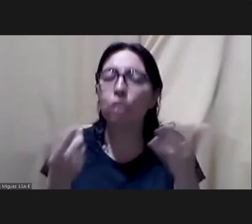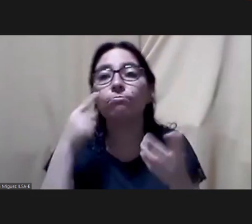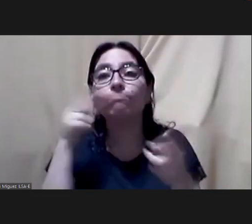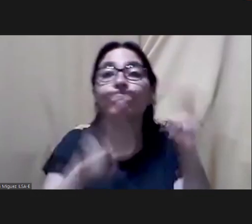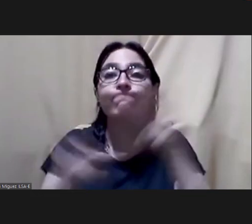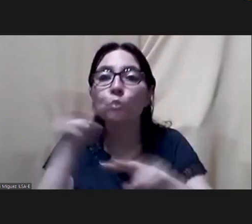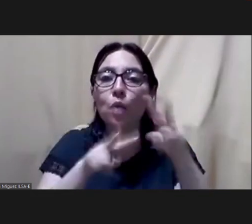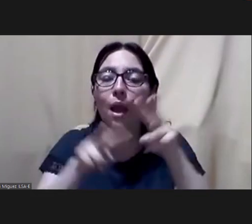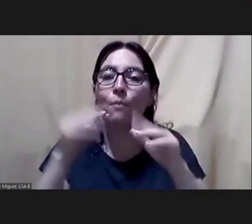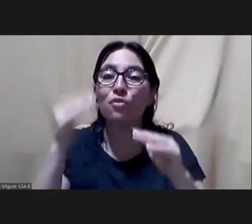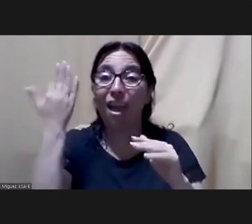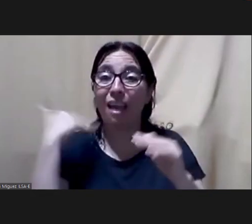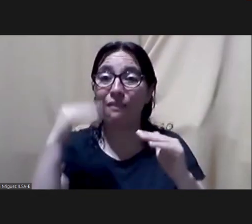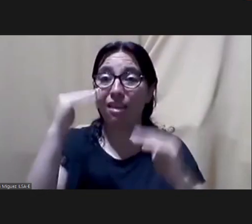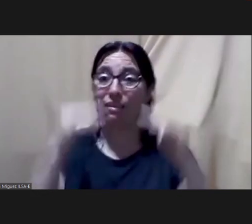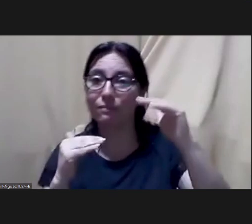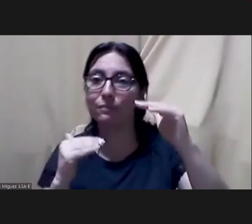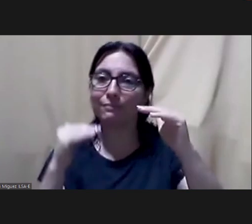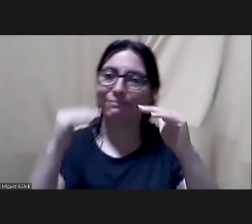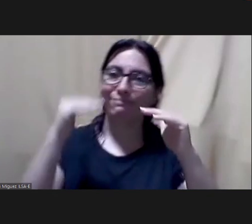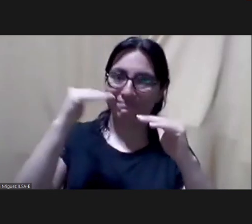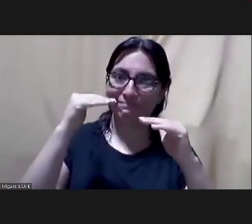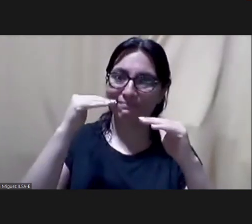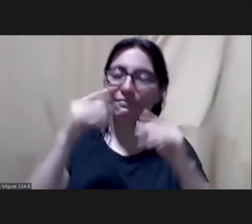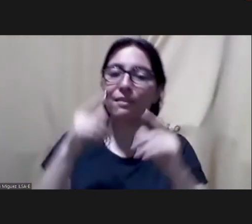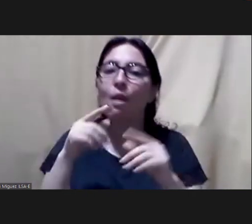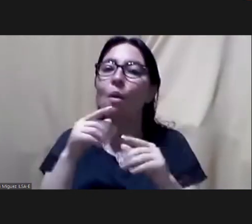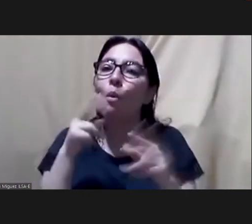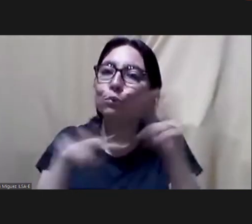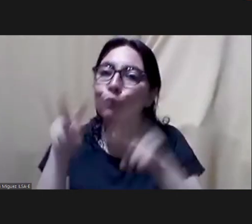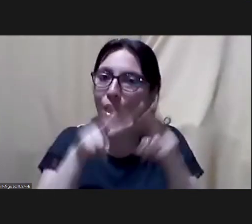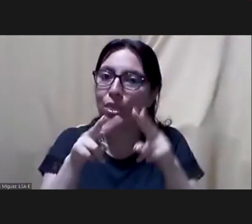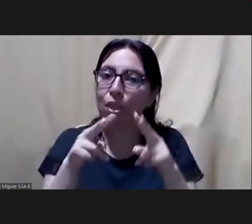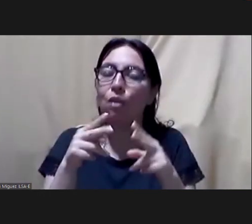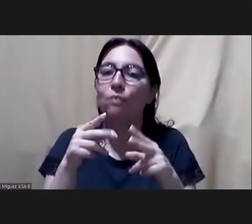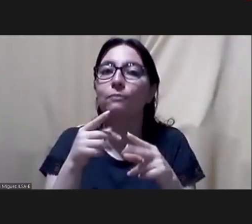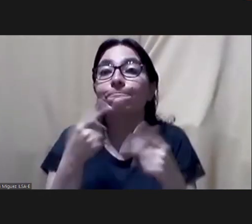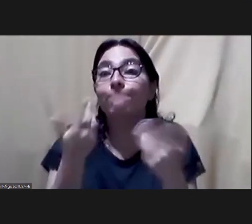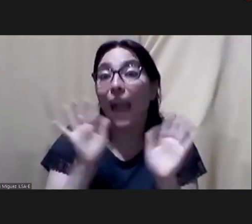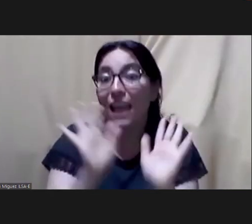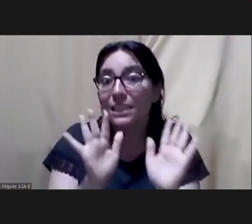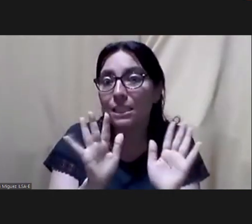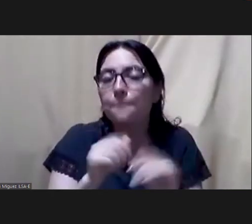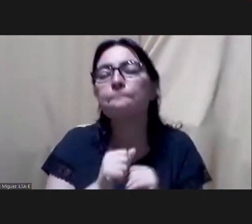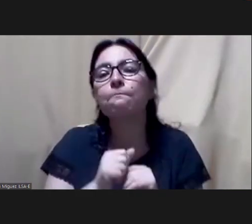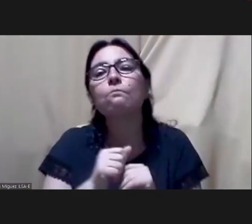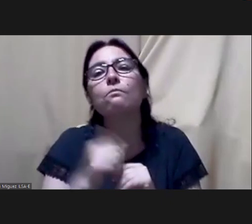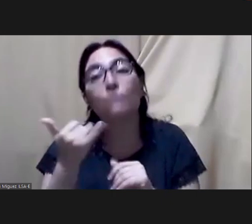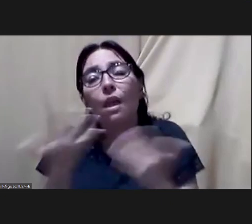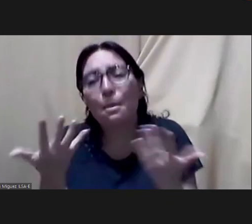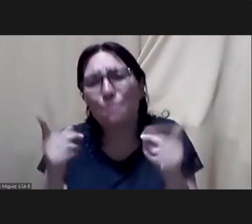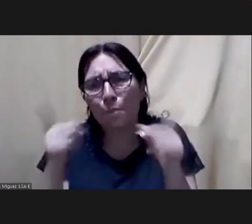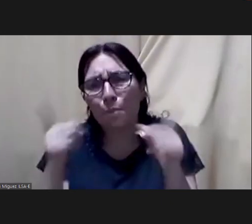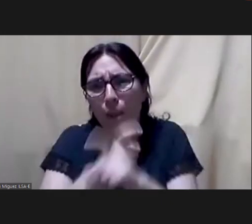and balancing that inequality and all of these problems uh all of these things